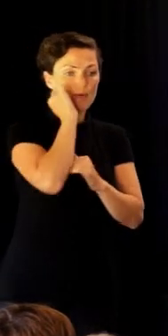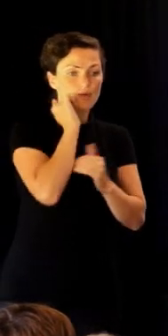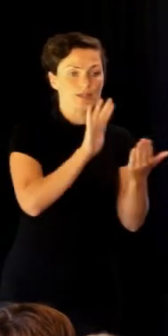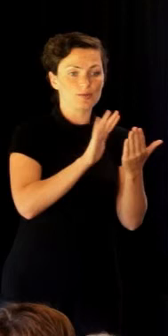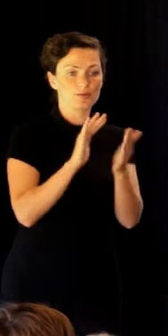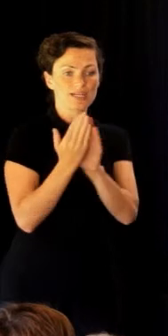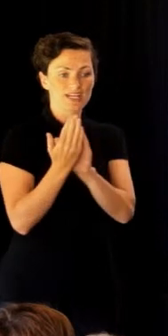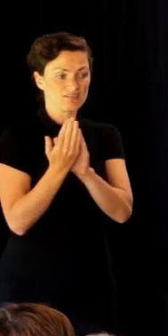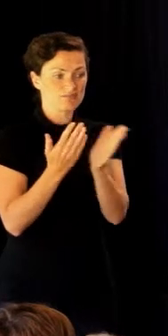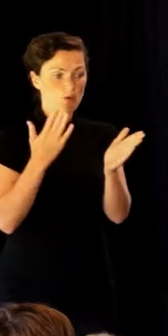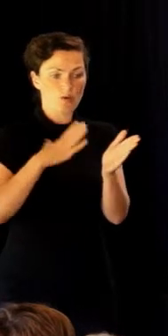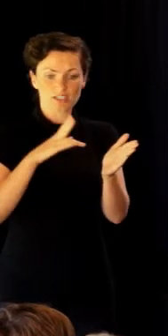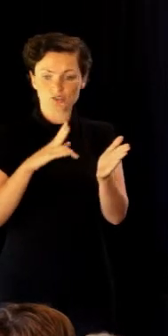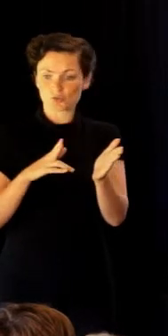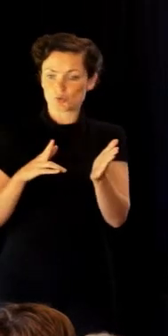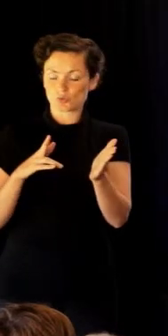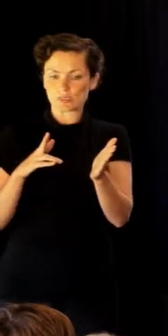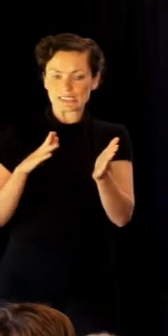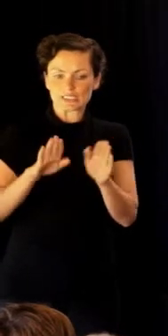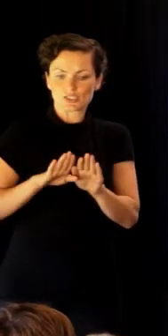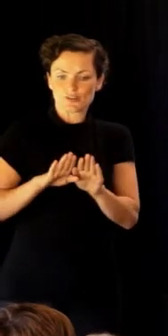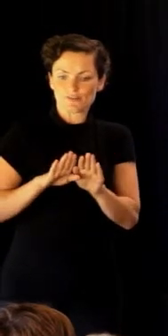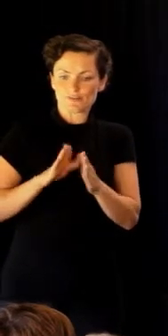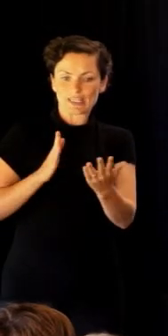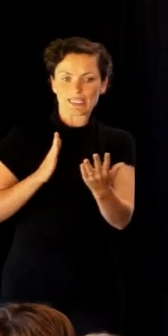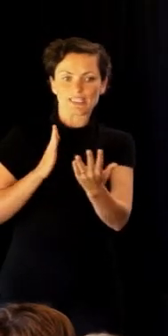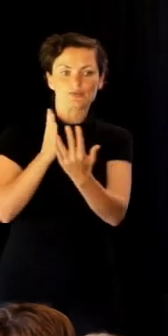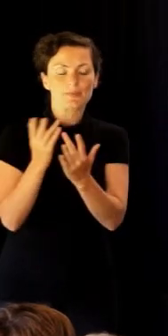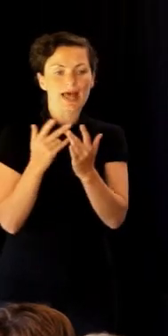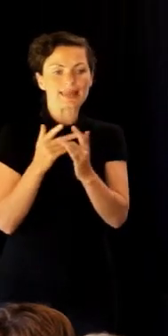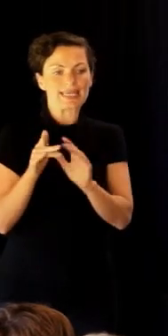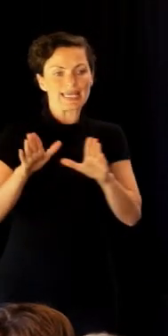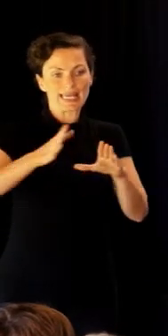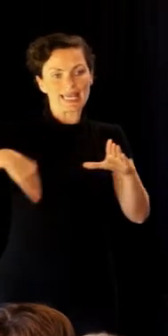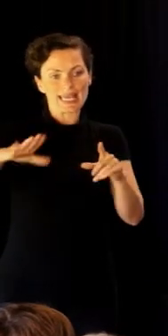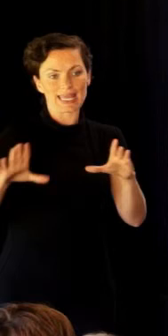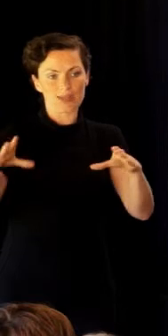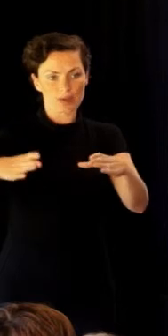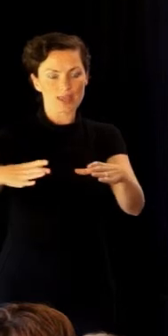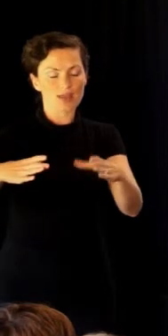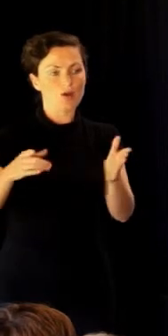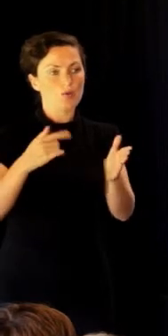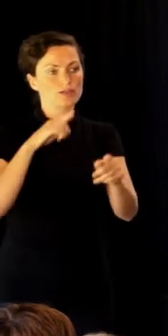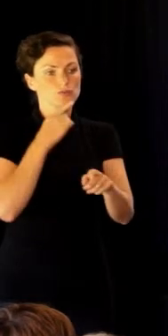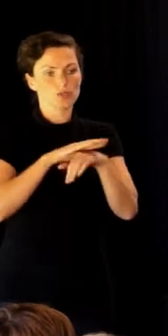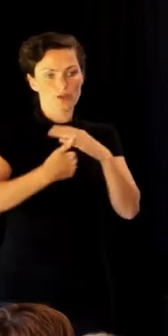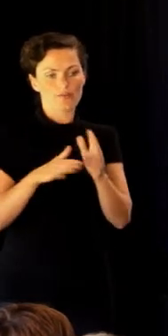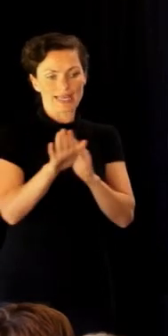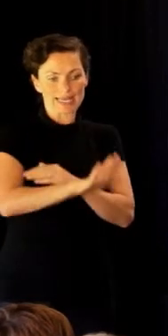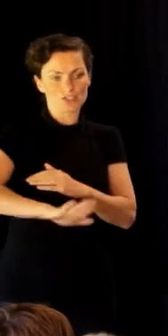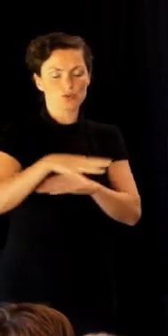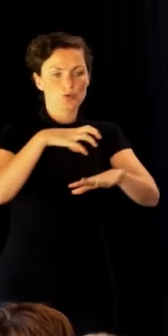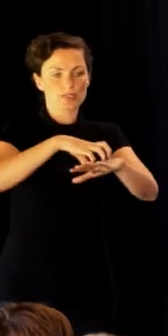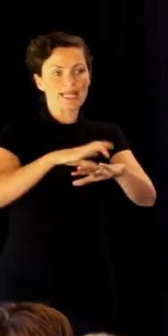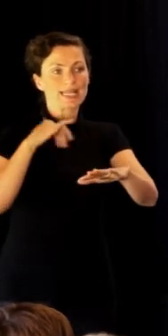to step on the toes of other iwi because we're talking about a national organisation. We needed someone who was going to